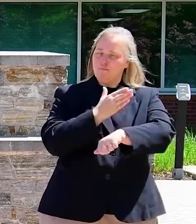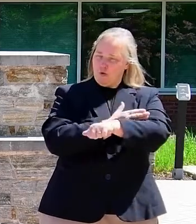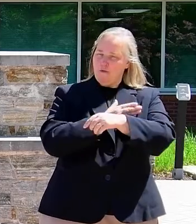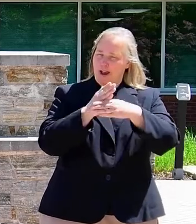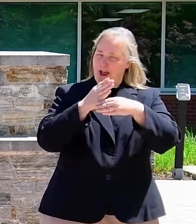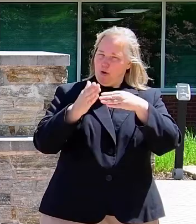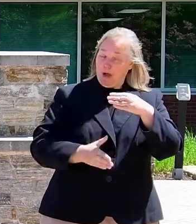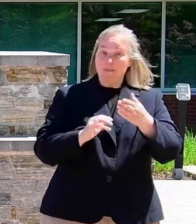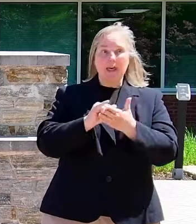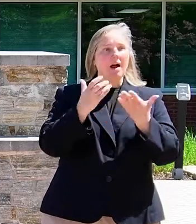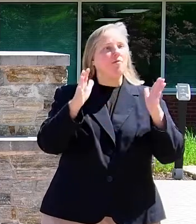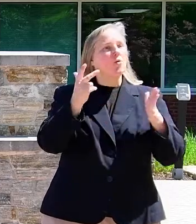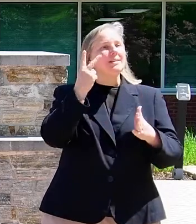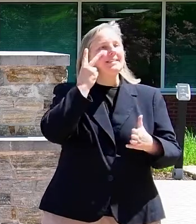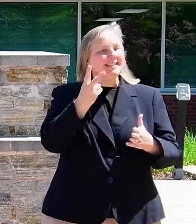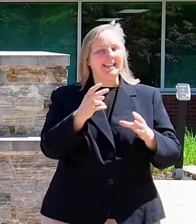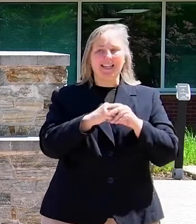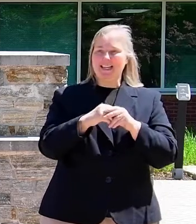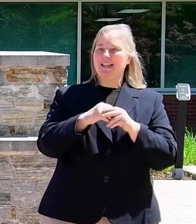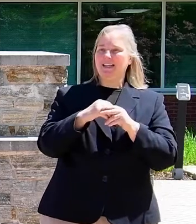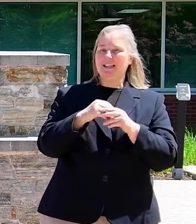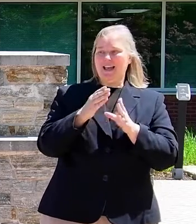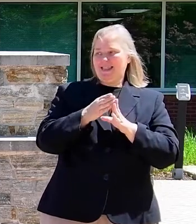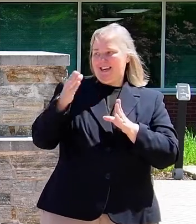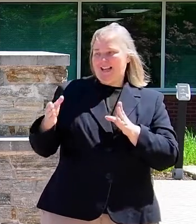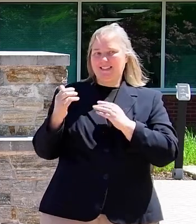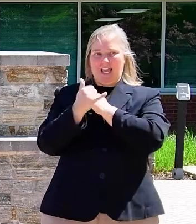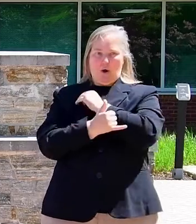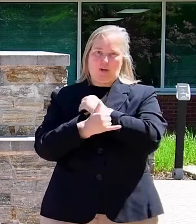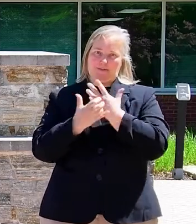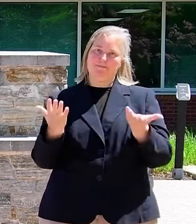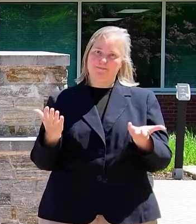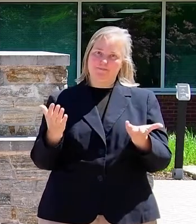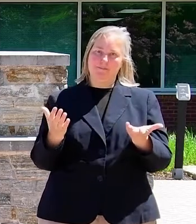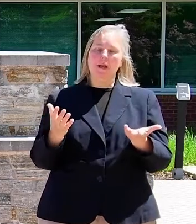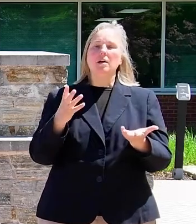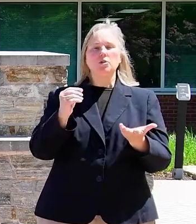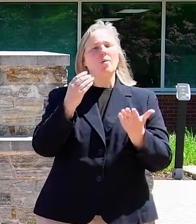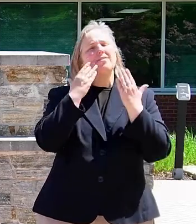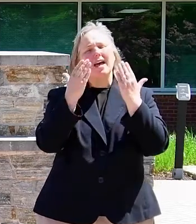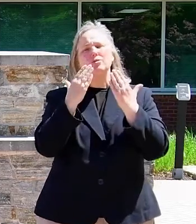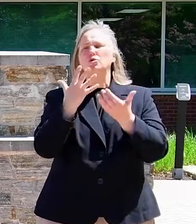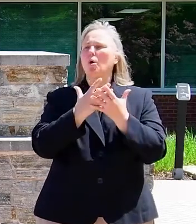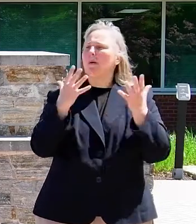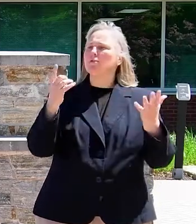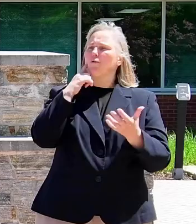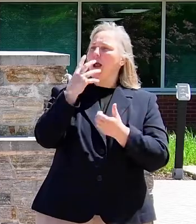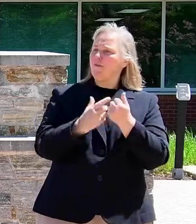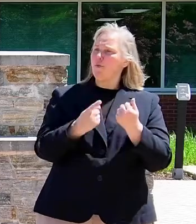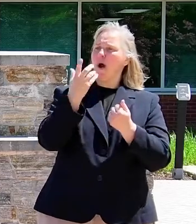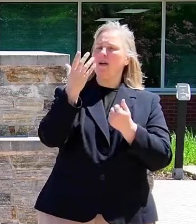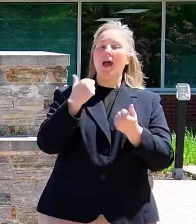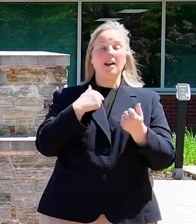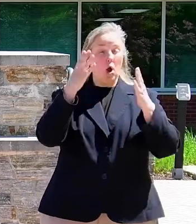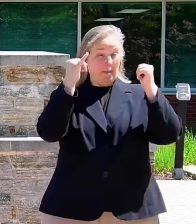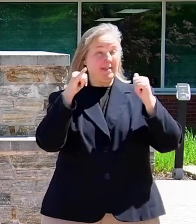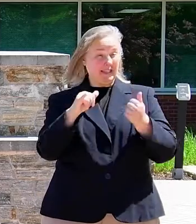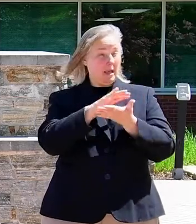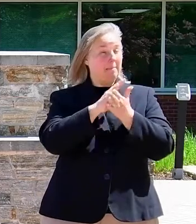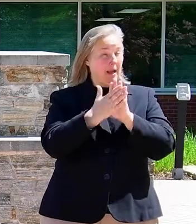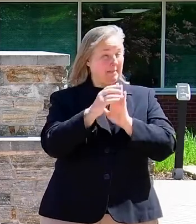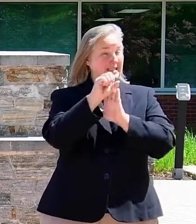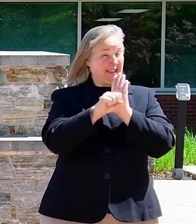that I've already seen in the county next door. So thank you so much for everyone. And I'm hoping this is a statewide